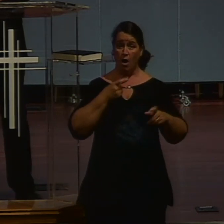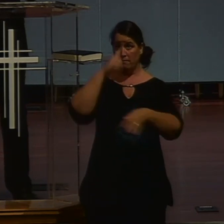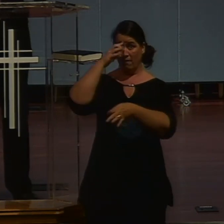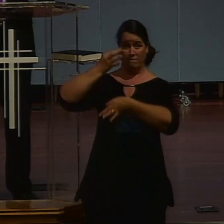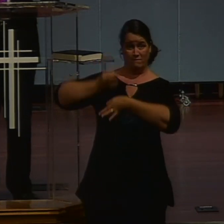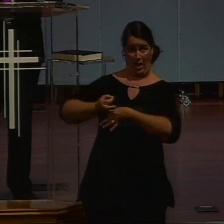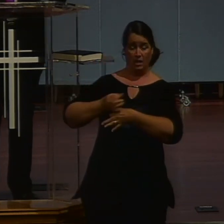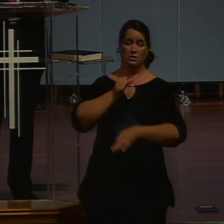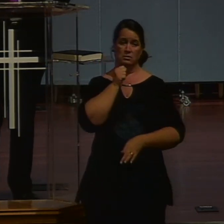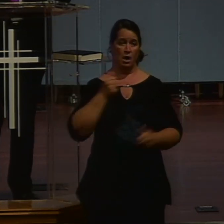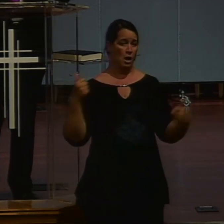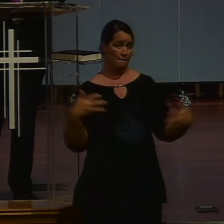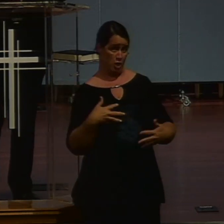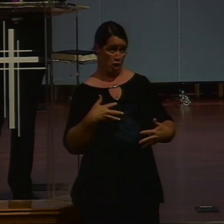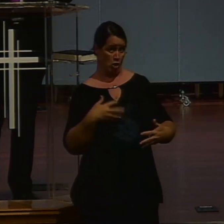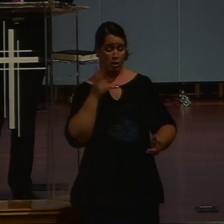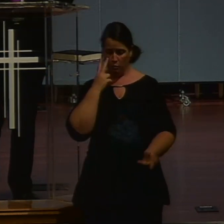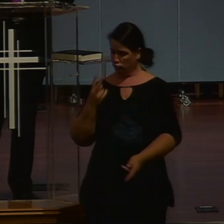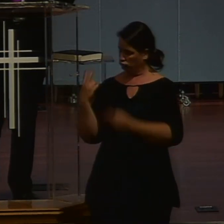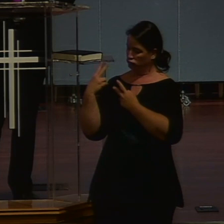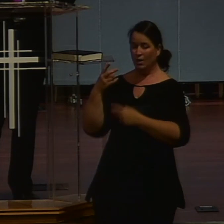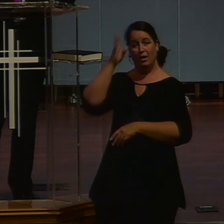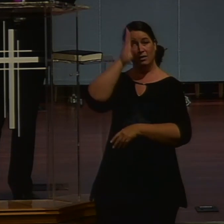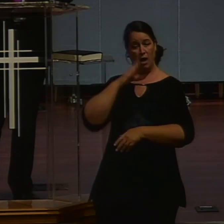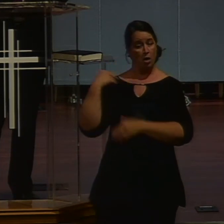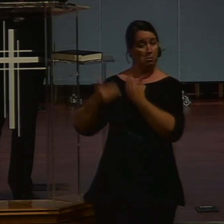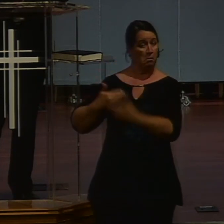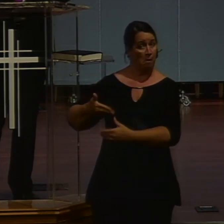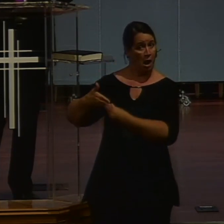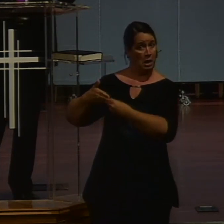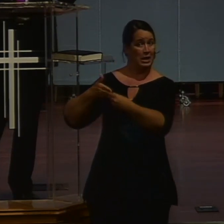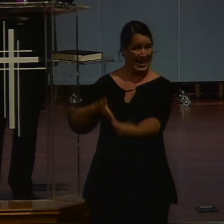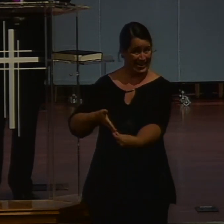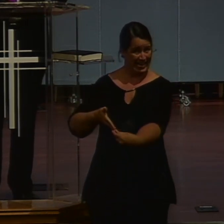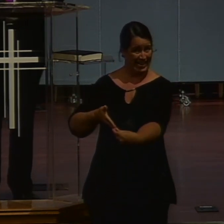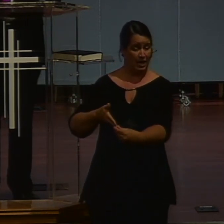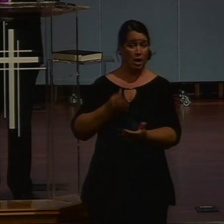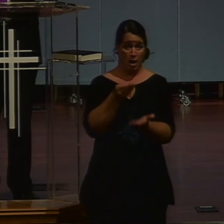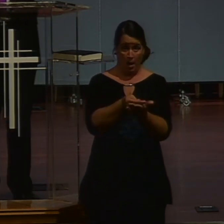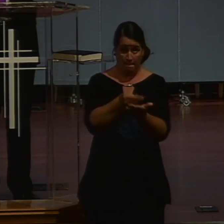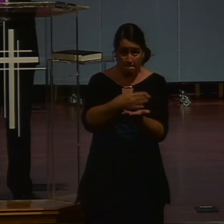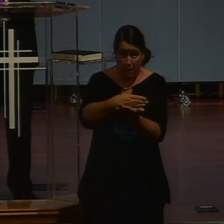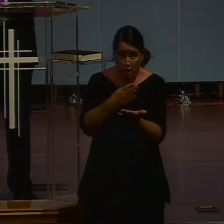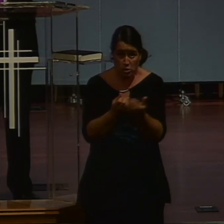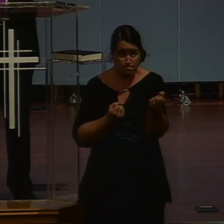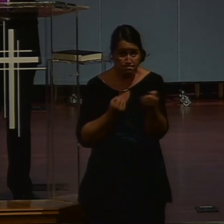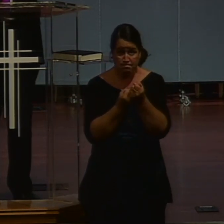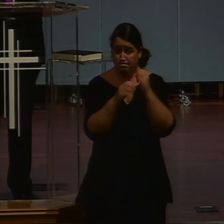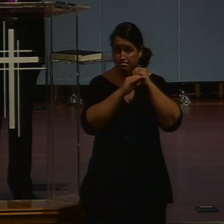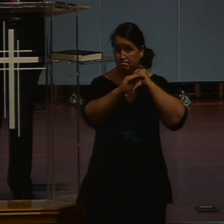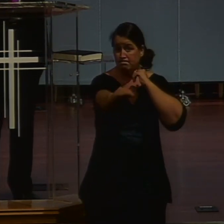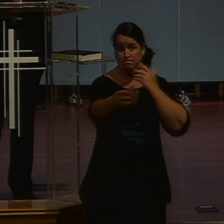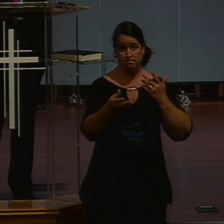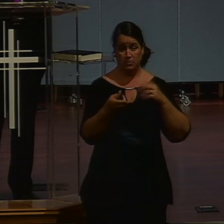you know, God gave us the right game plan. And we've made it through phase one. The budget has been sustained. We believe that our reach